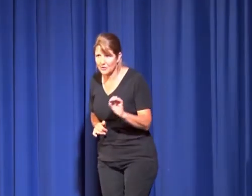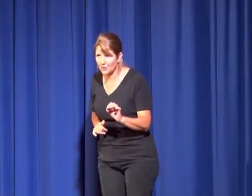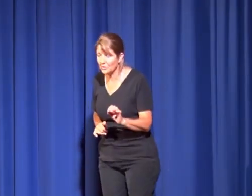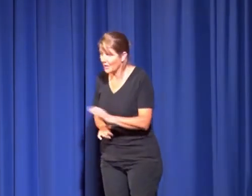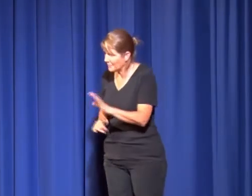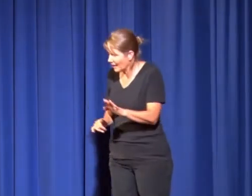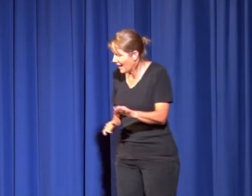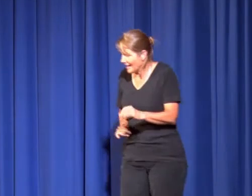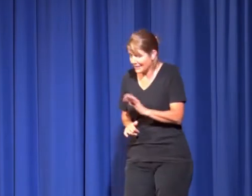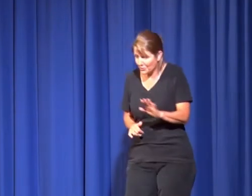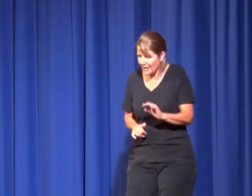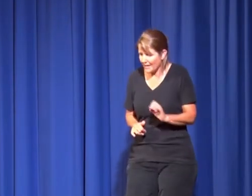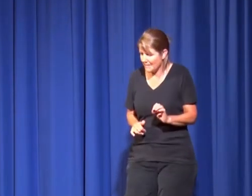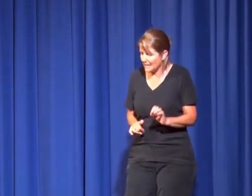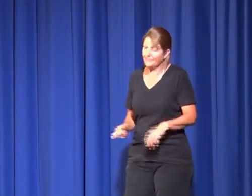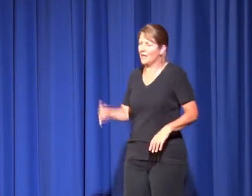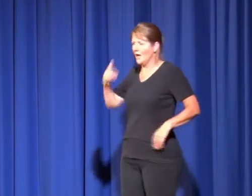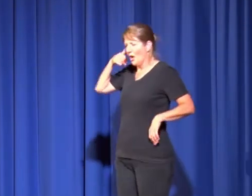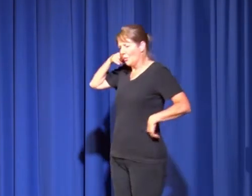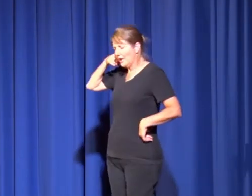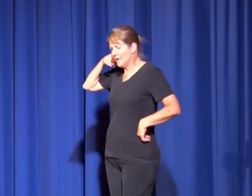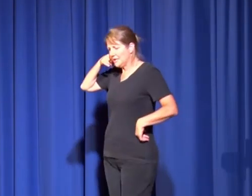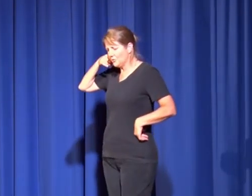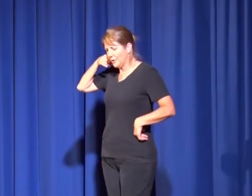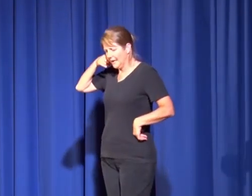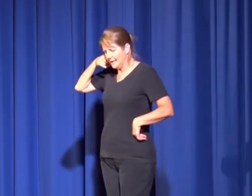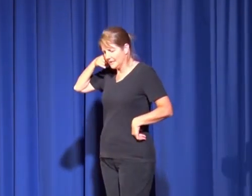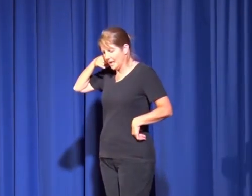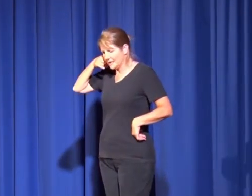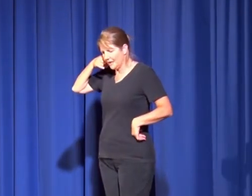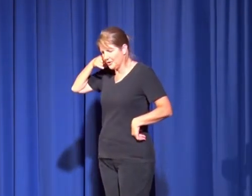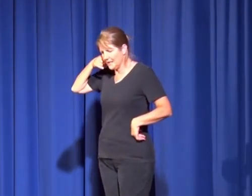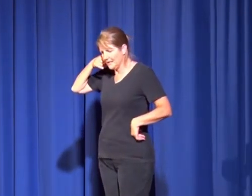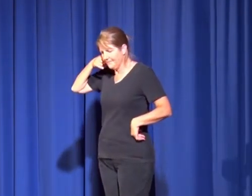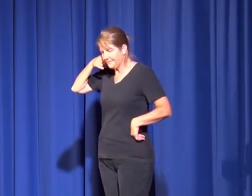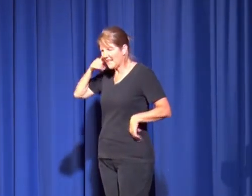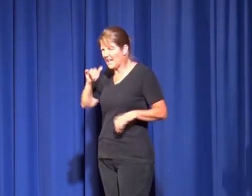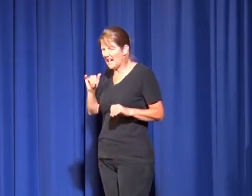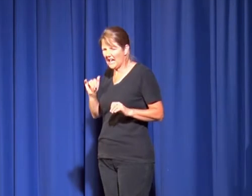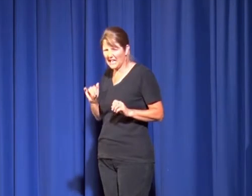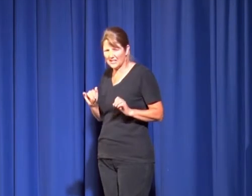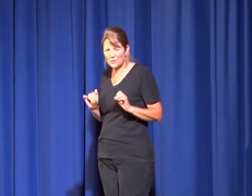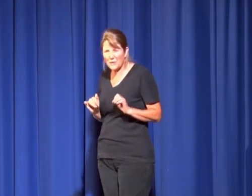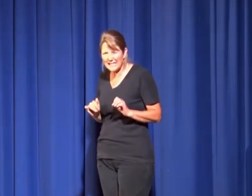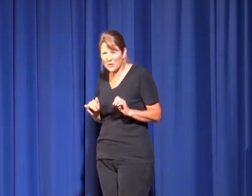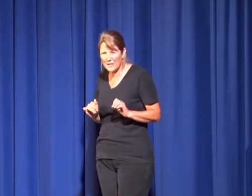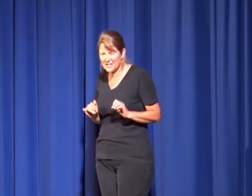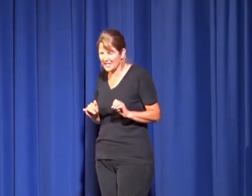so good. I can't lie, it's alright, I'm in. Well, they did run away last night. Have you seen them? Ah, direct question.